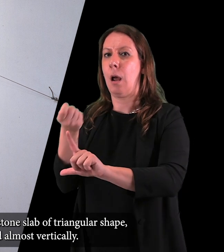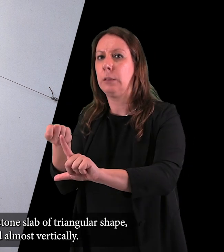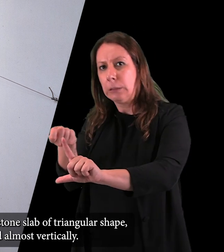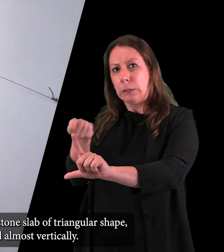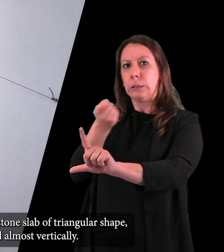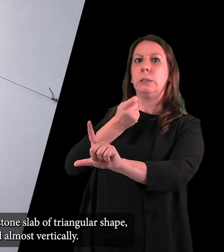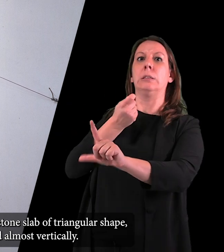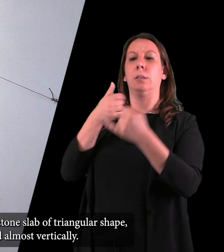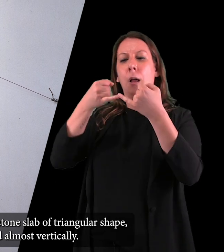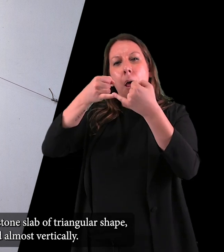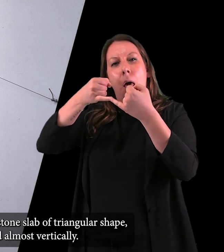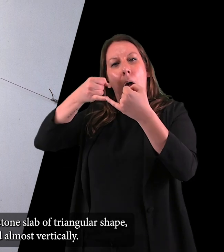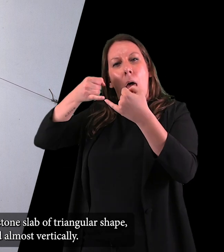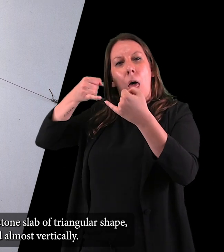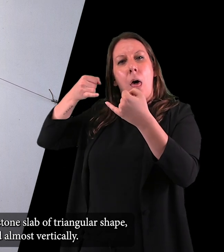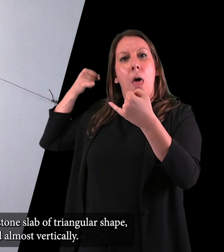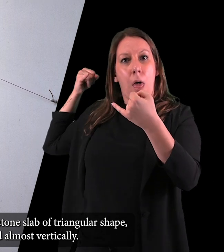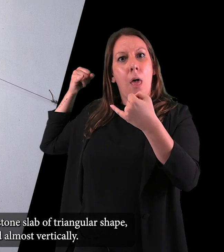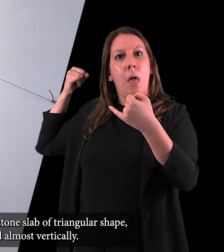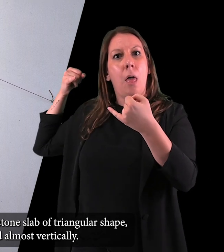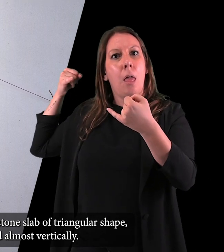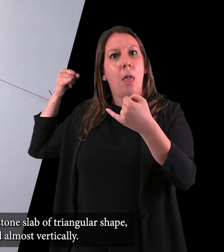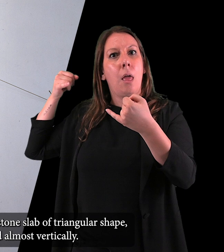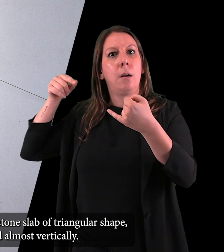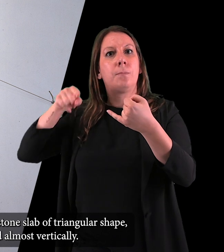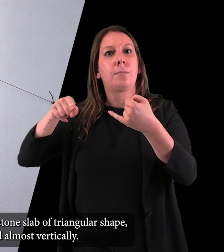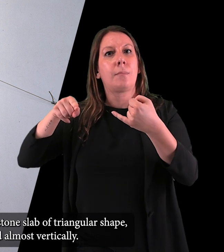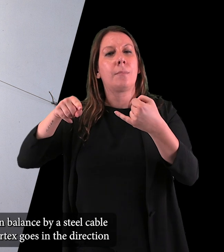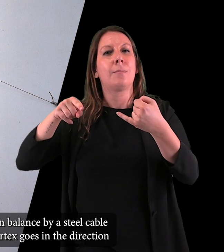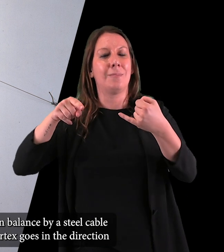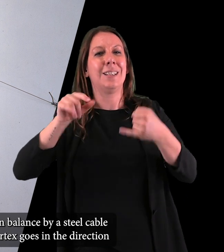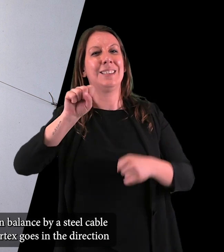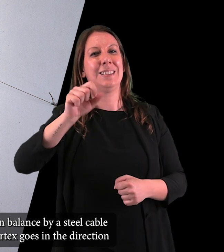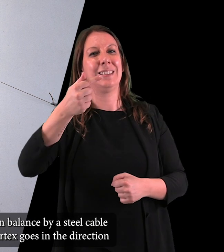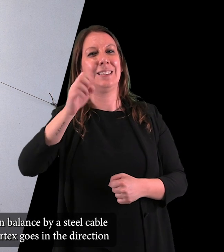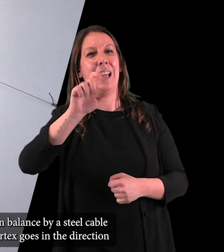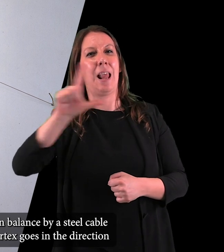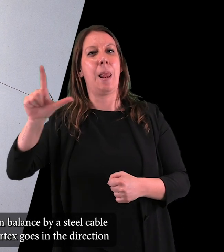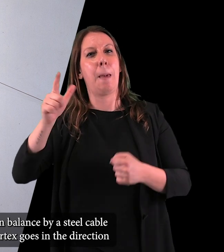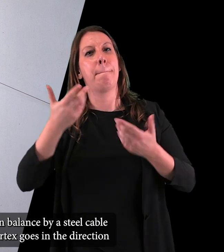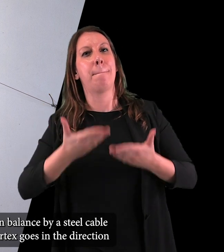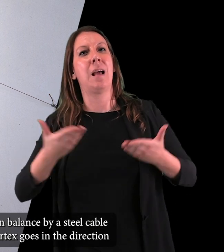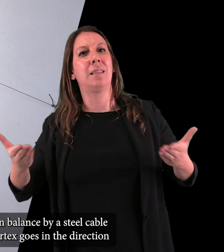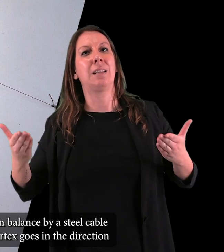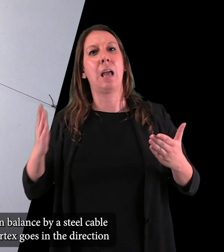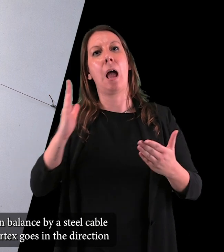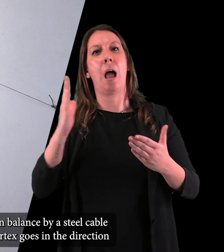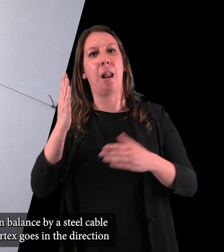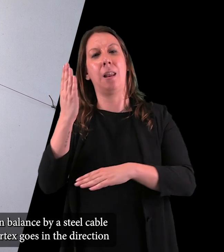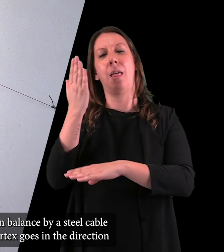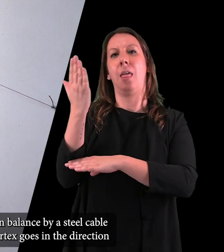It consists of a large stone slab of triangular shape positioned almost vertically